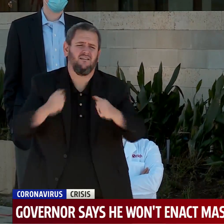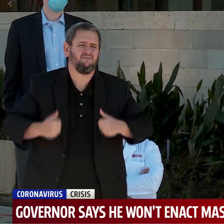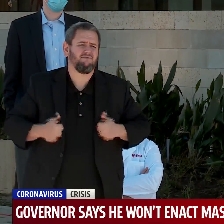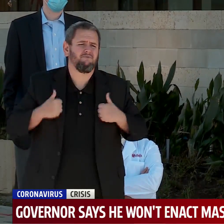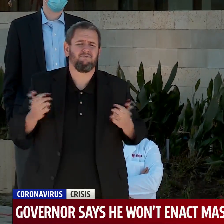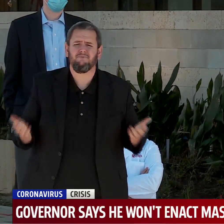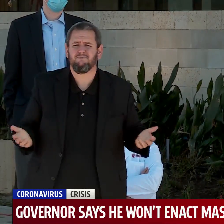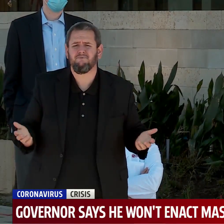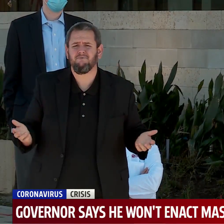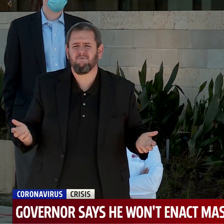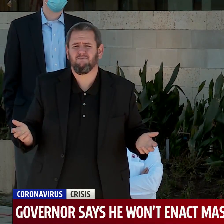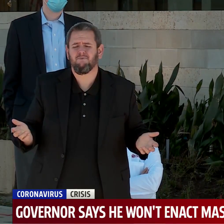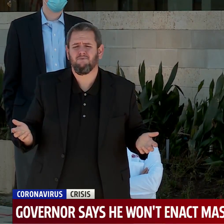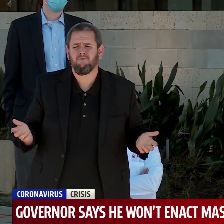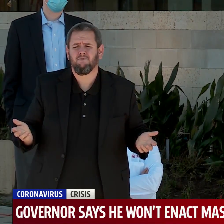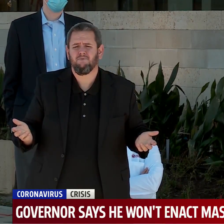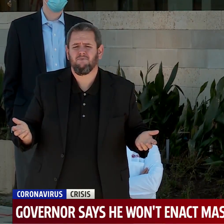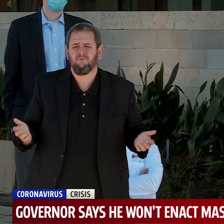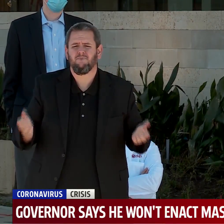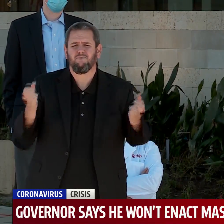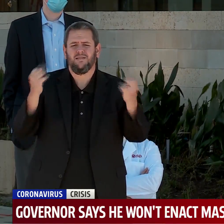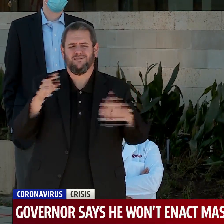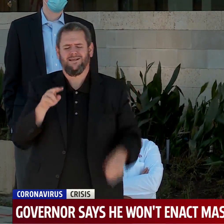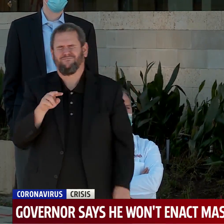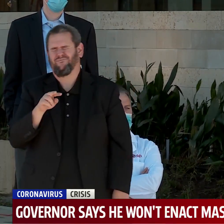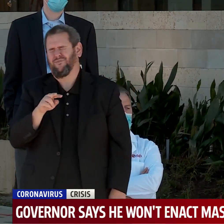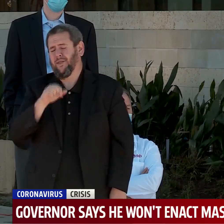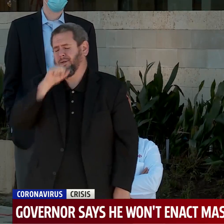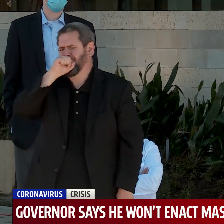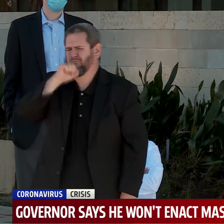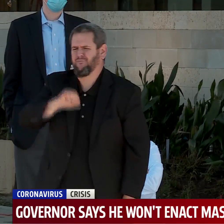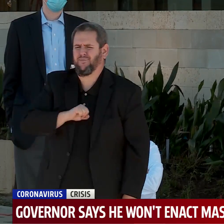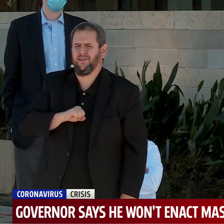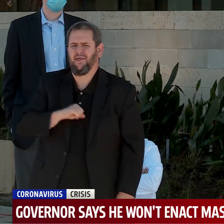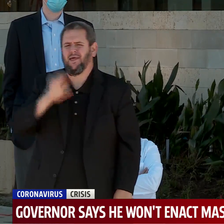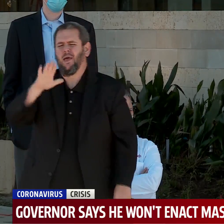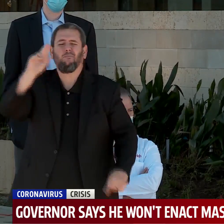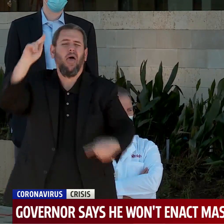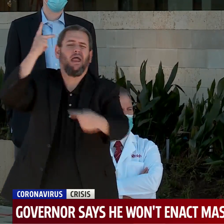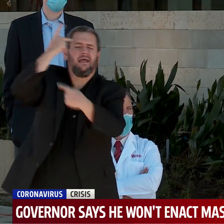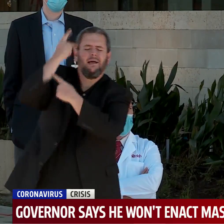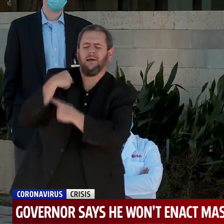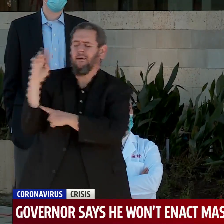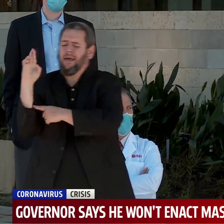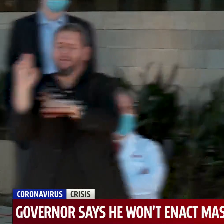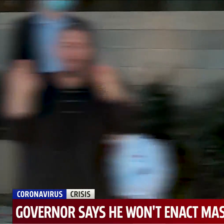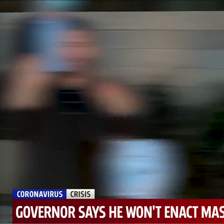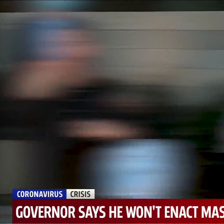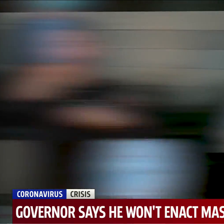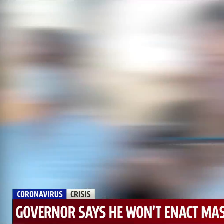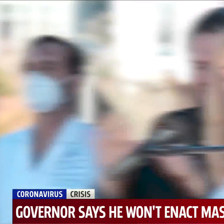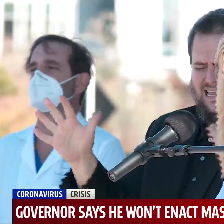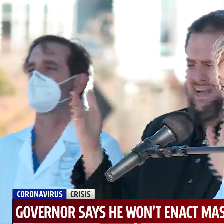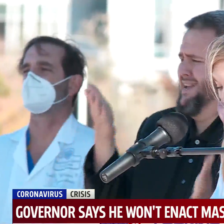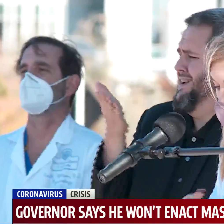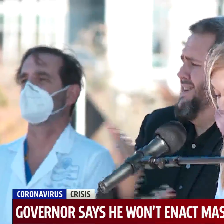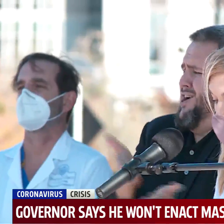if this is just political maneuvering and if the science was being manipulated. And I can tell you it isn't.